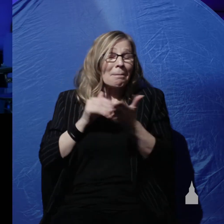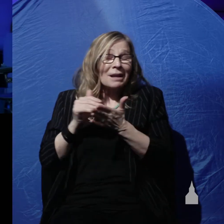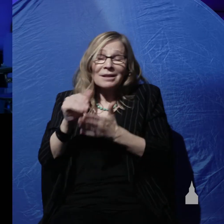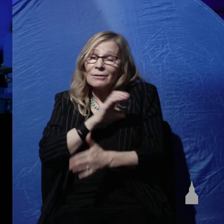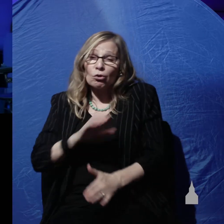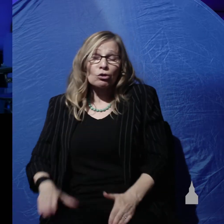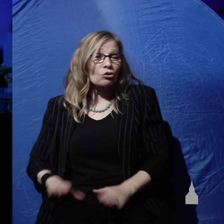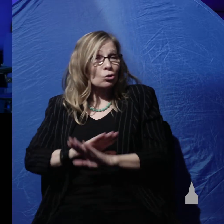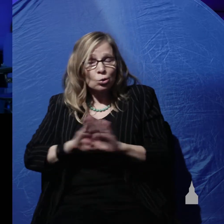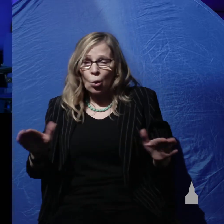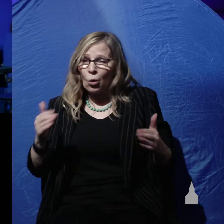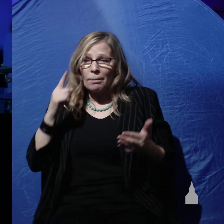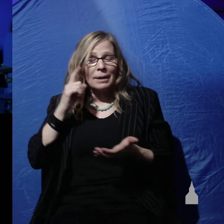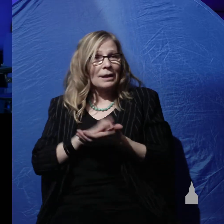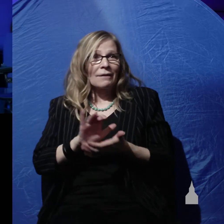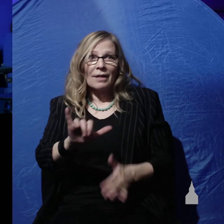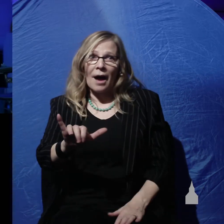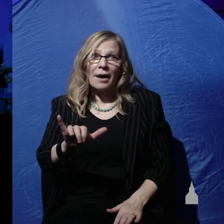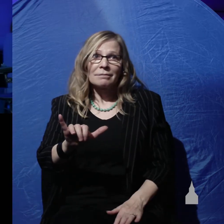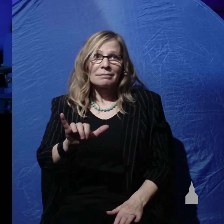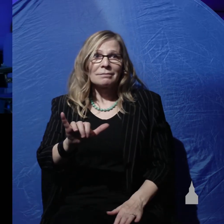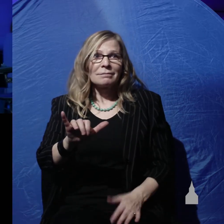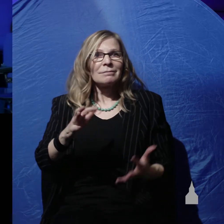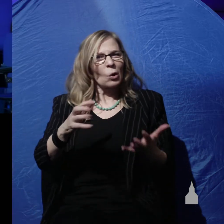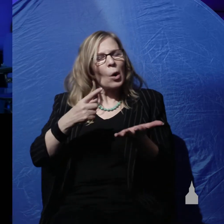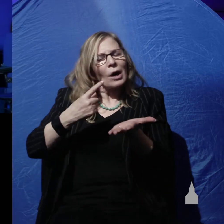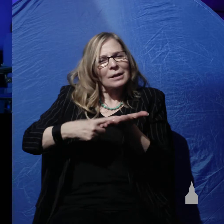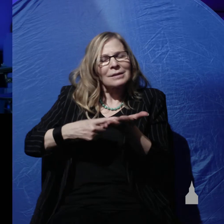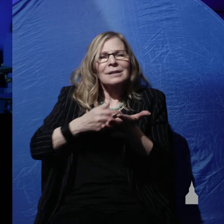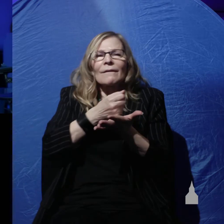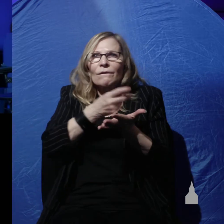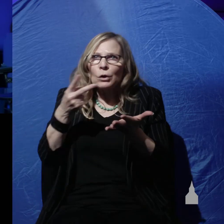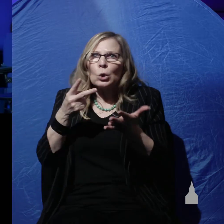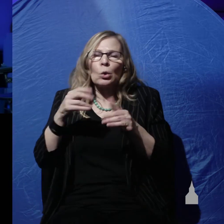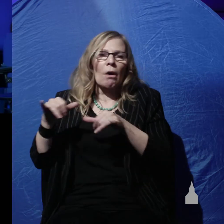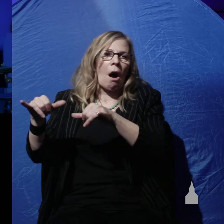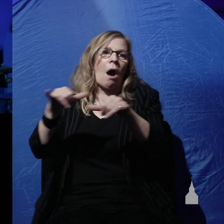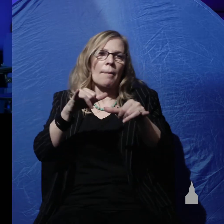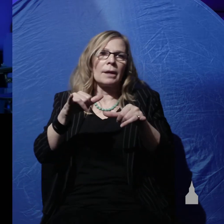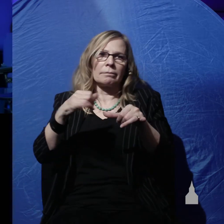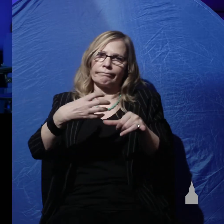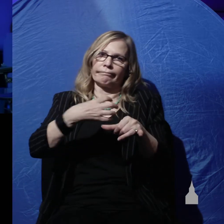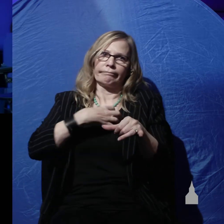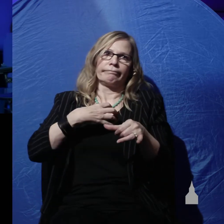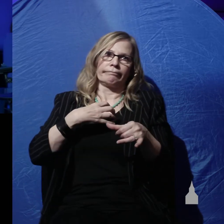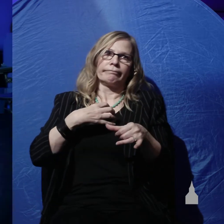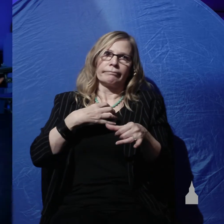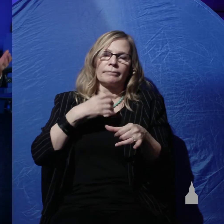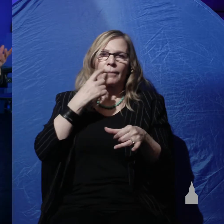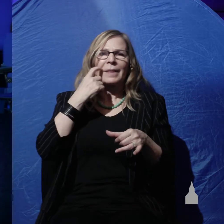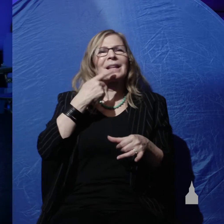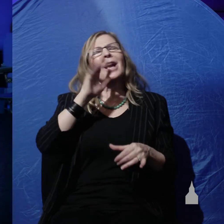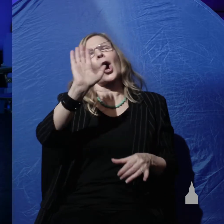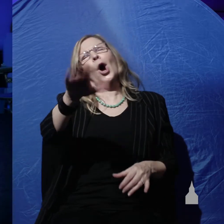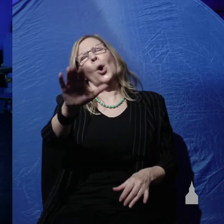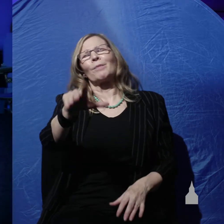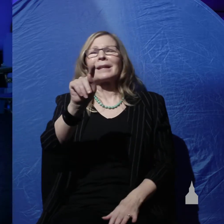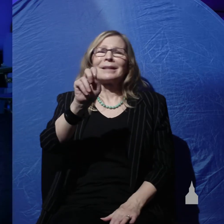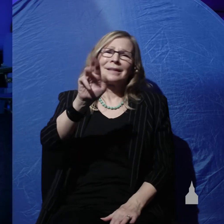that. And so I want to discuss just a few of the common objections. Oh, listen Terry, Genesis 1